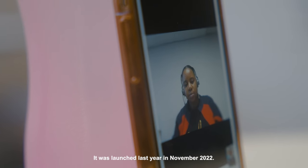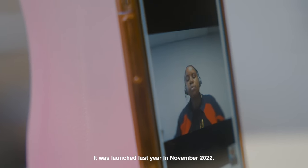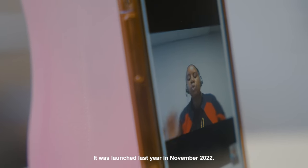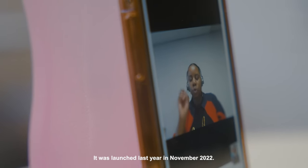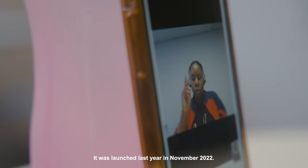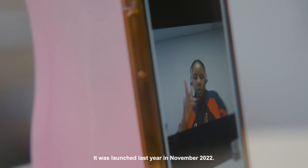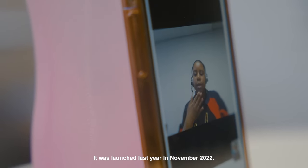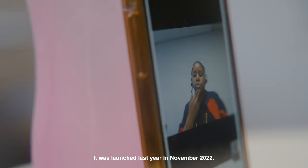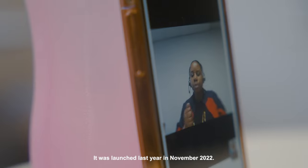launched last year in November,